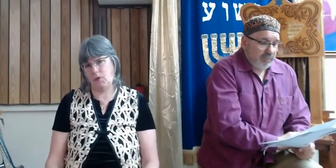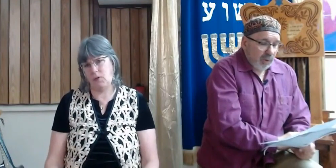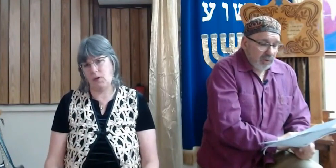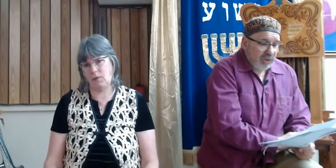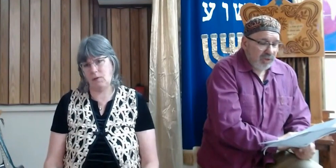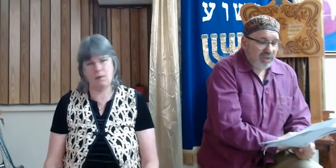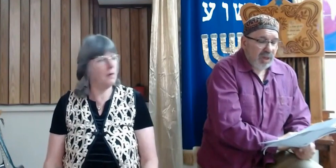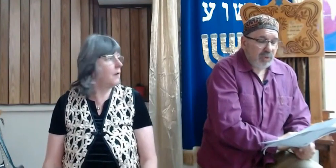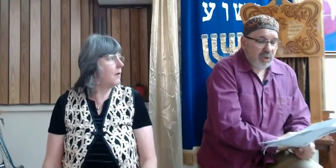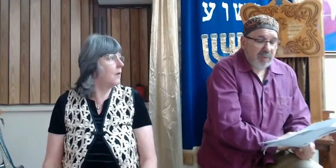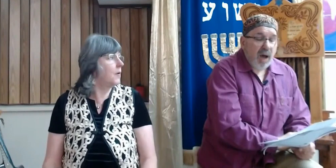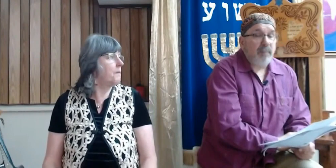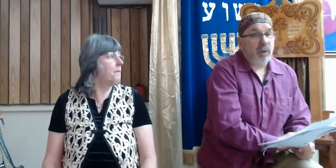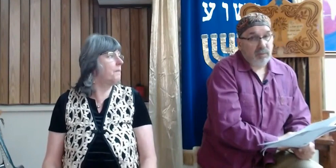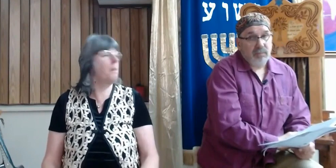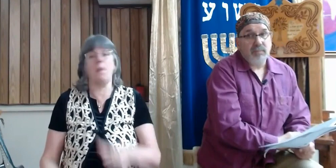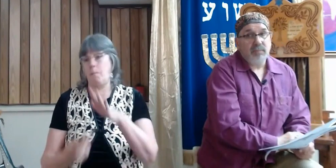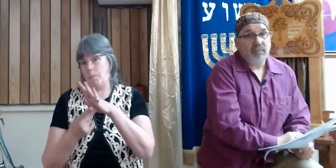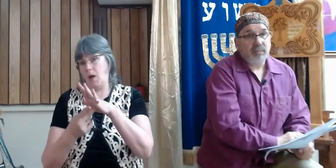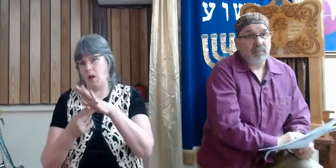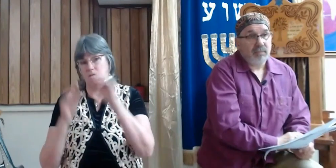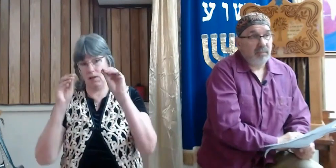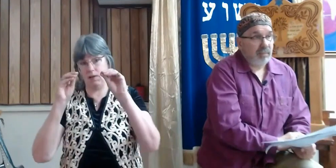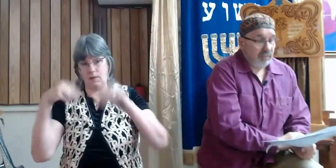Paul teaches us that we should be humble.